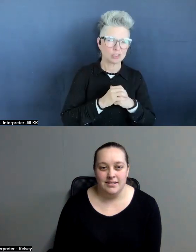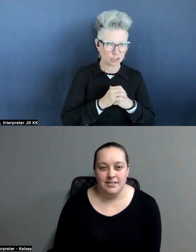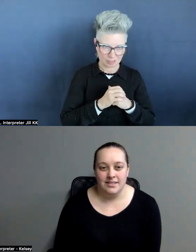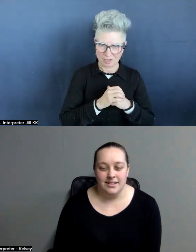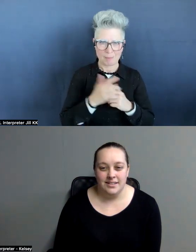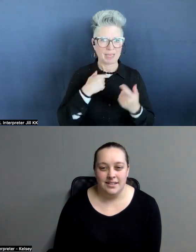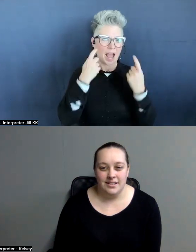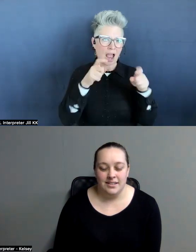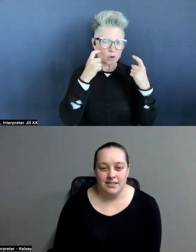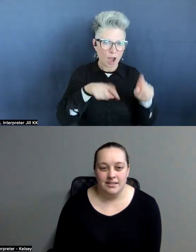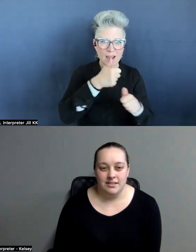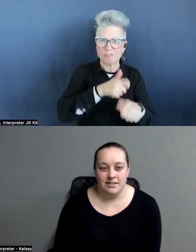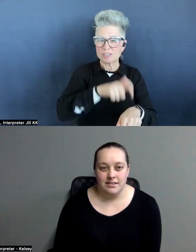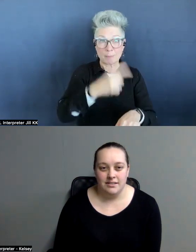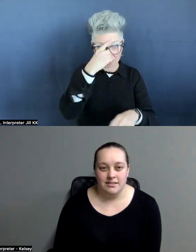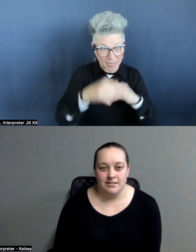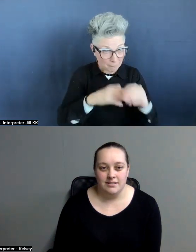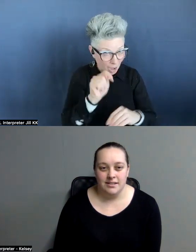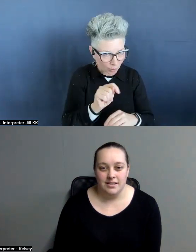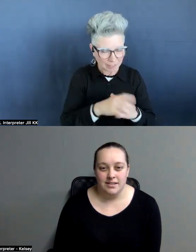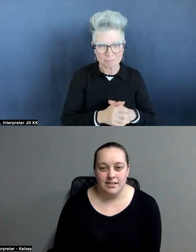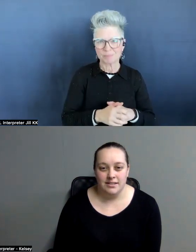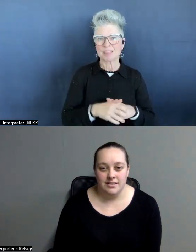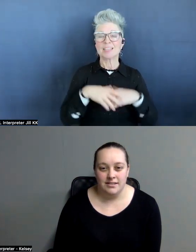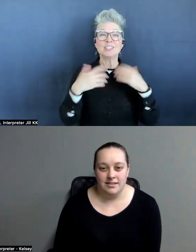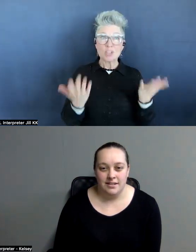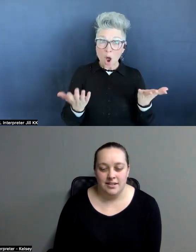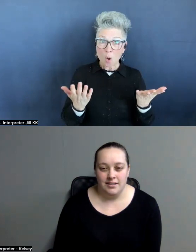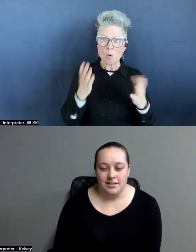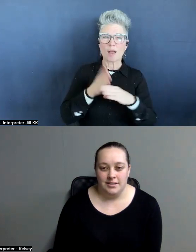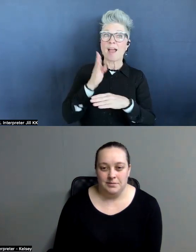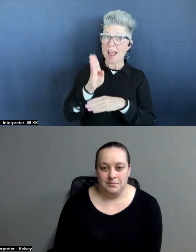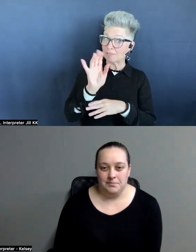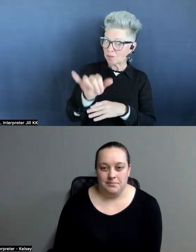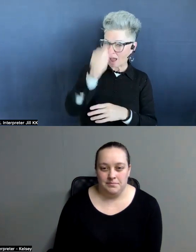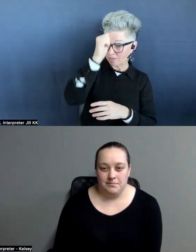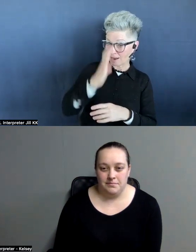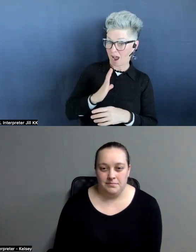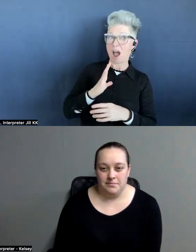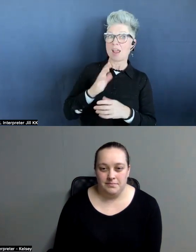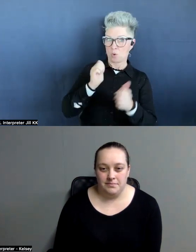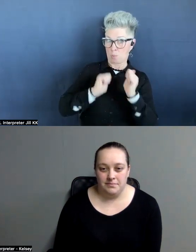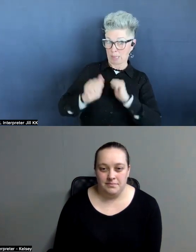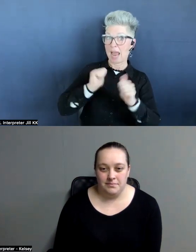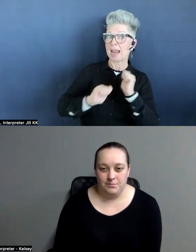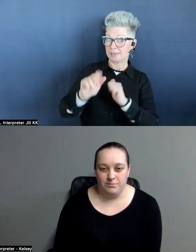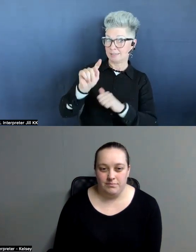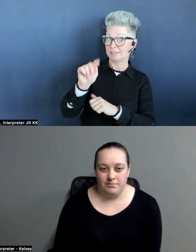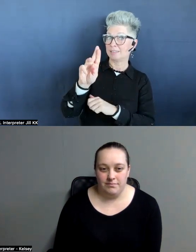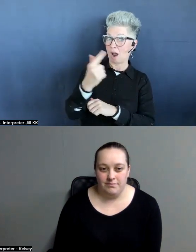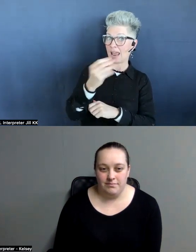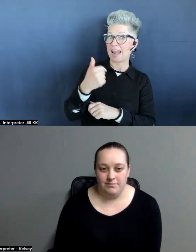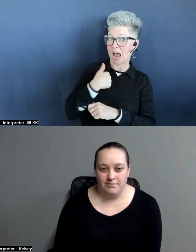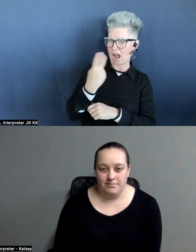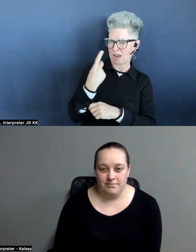mean, I'll cry every time I think about it. So after that, the guy who played Tug and I had been sending messages because they